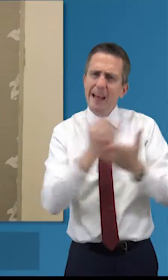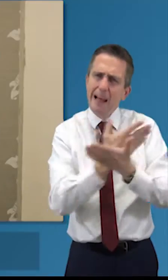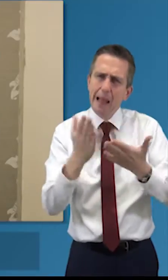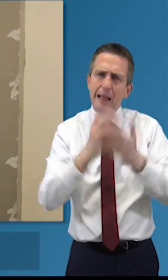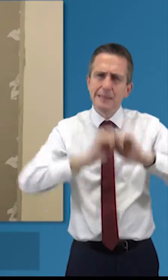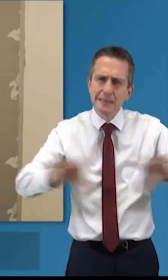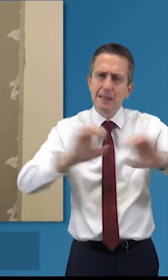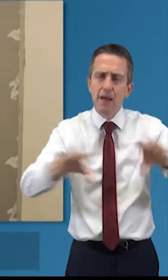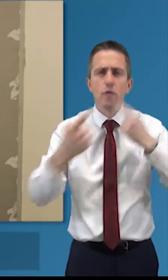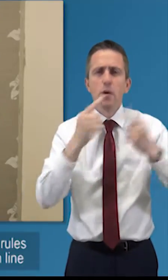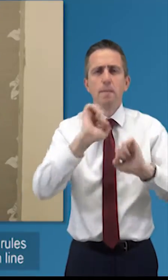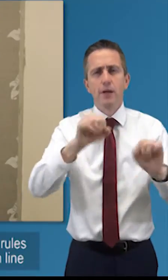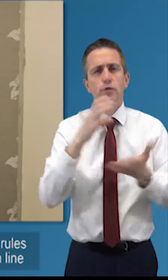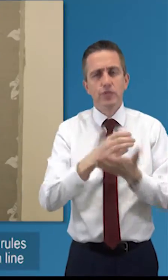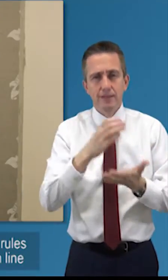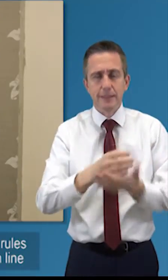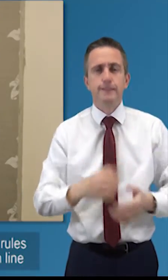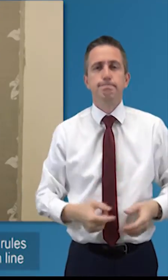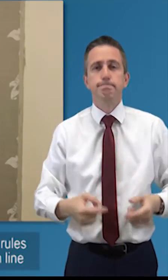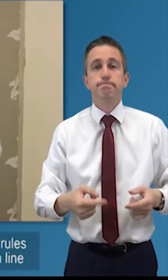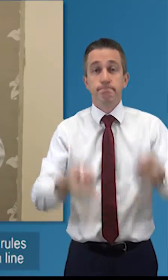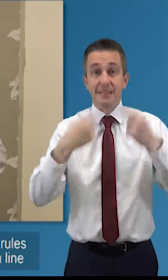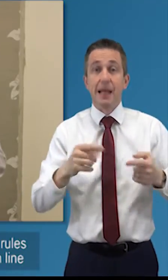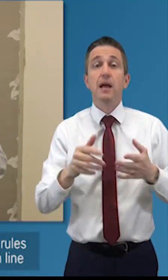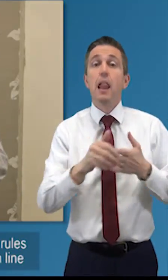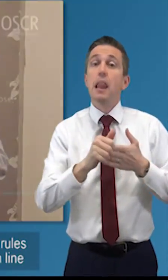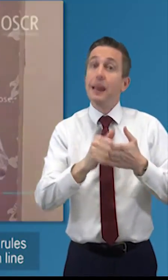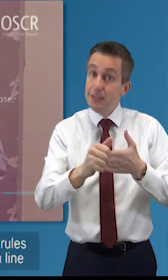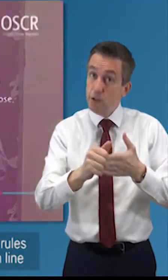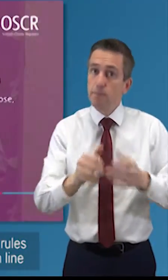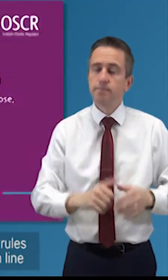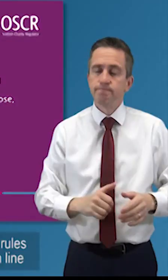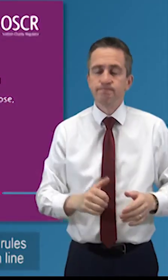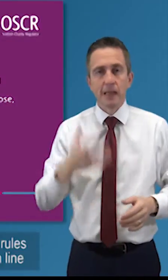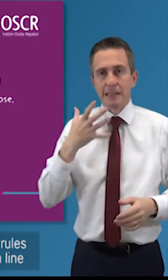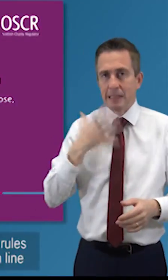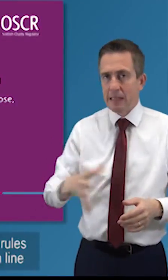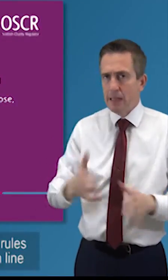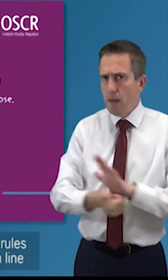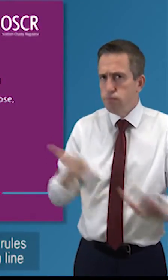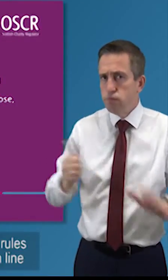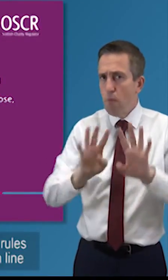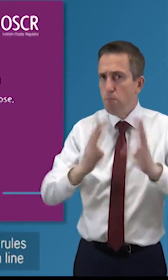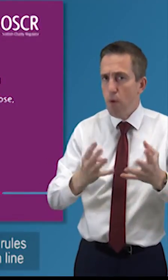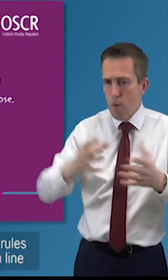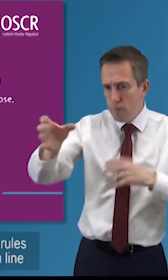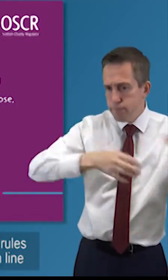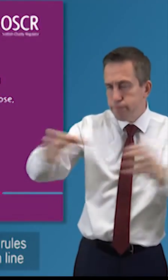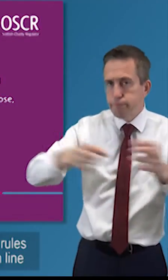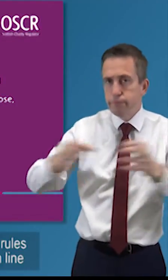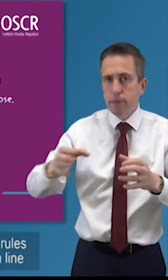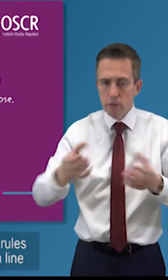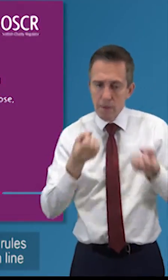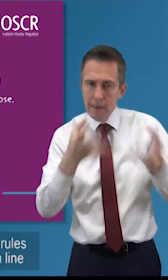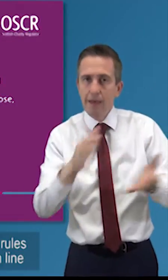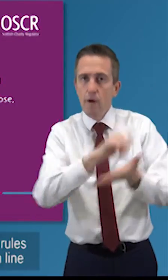leadership so a well-run board it's clear about its rules and responsibilities provide